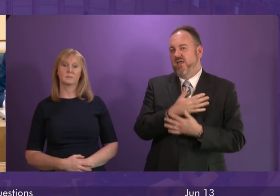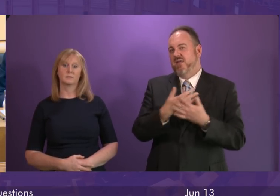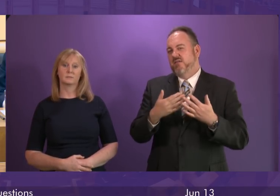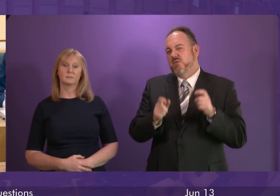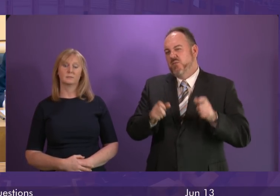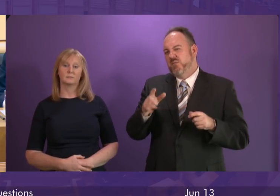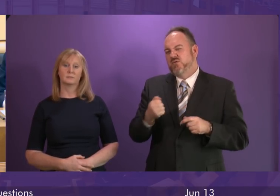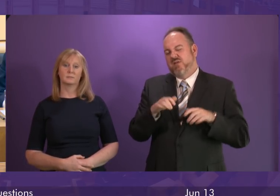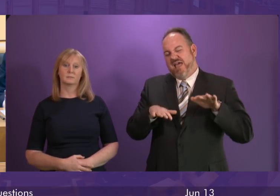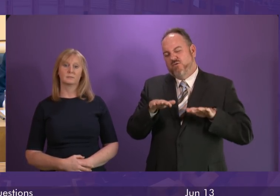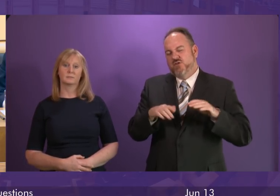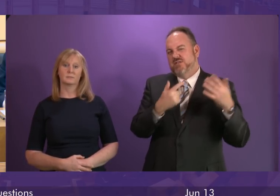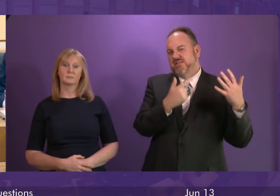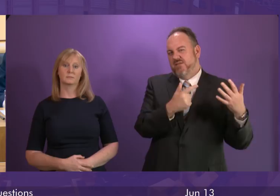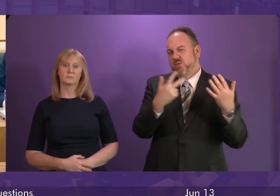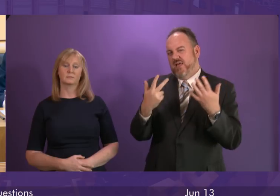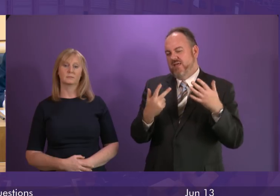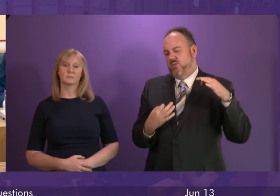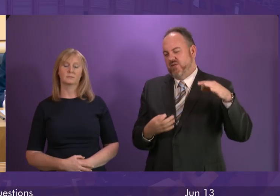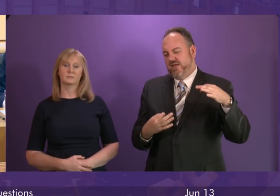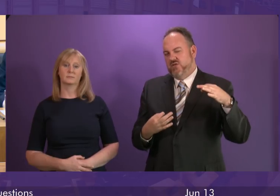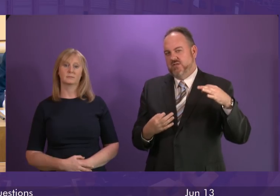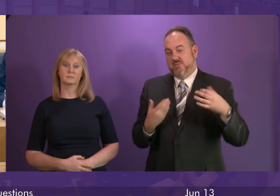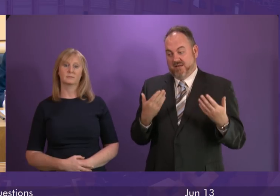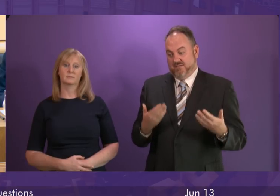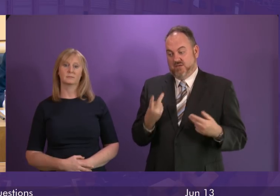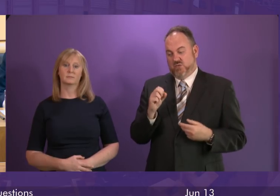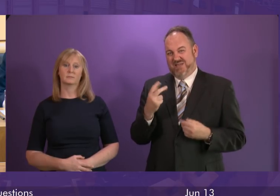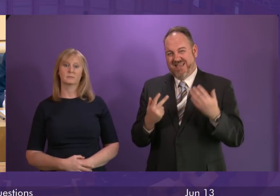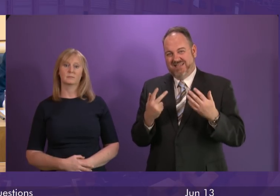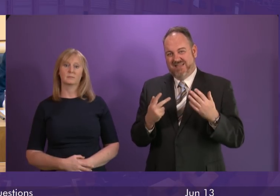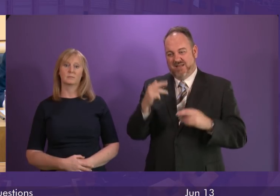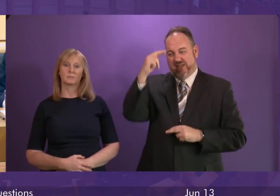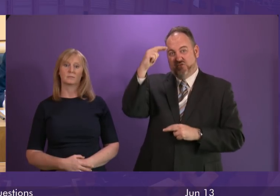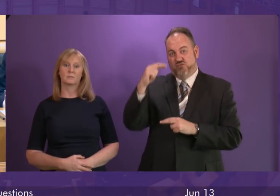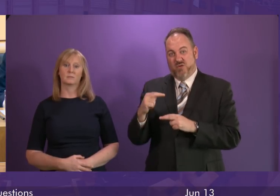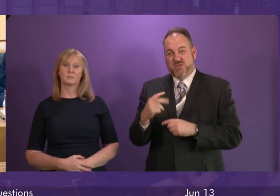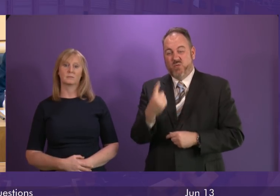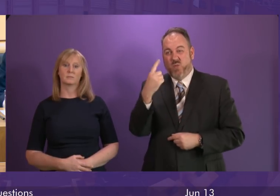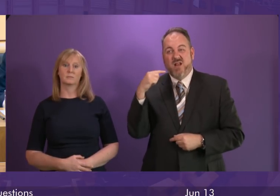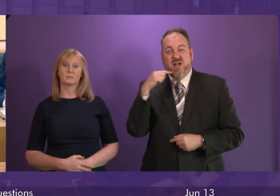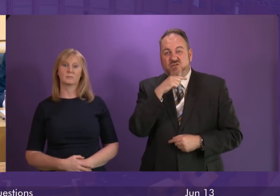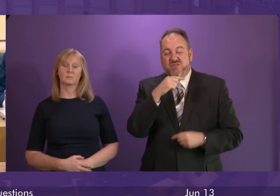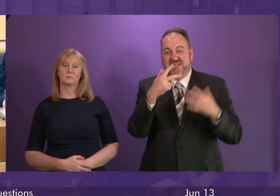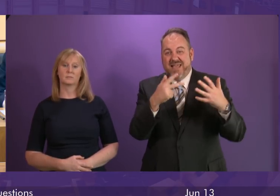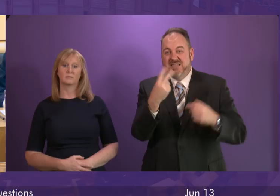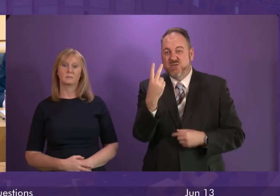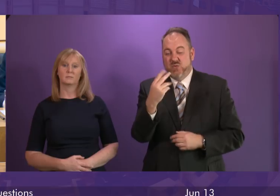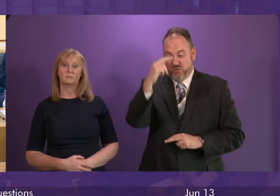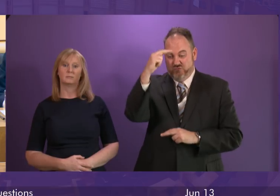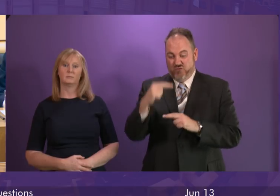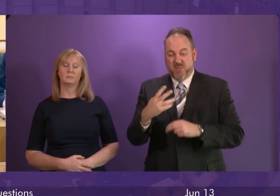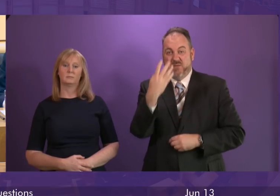qualifications at S4. By 2018, that figure had fallen to just 182, a drop of more than 40%.